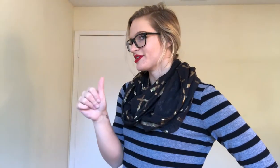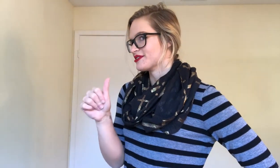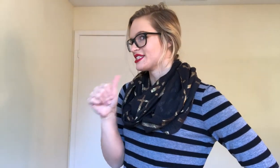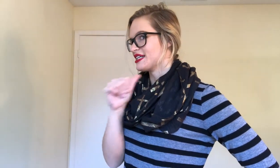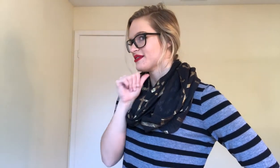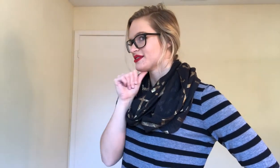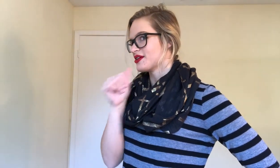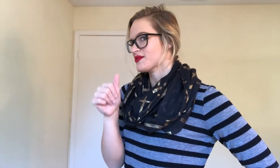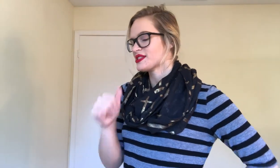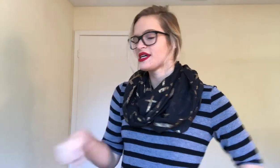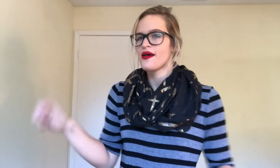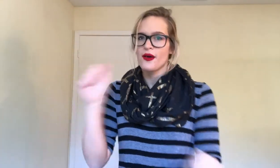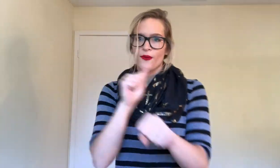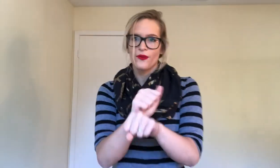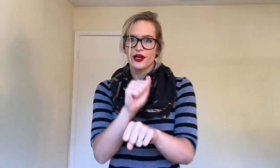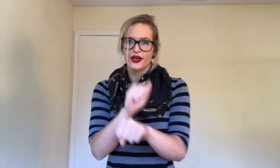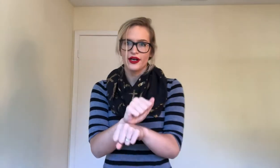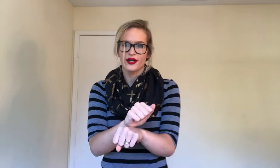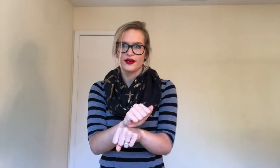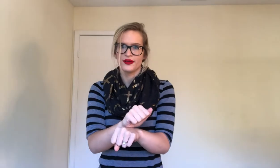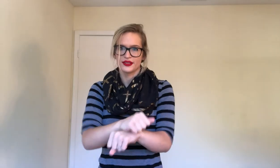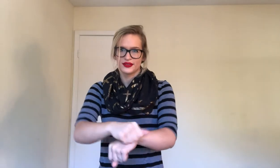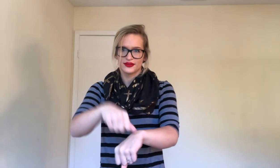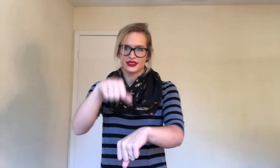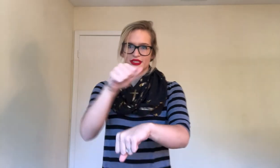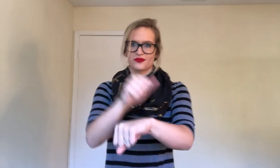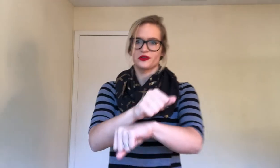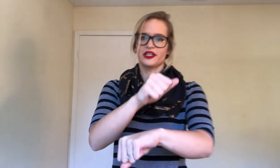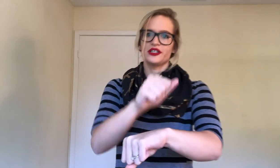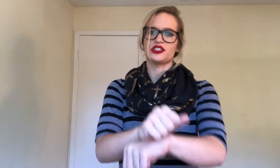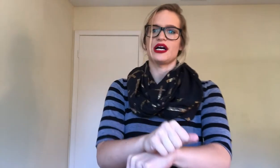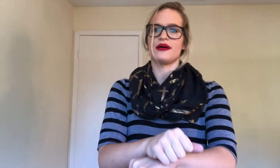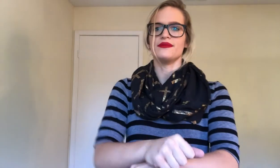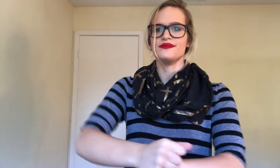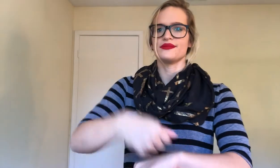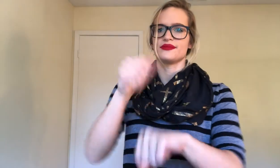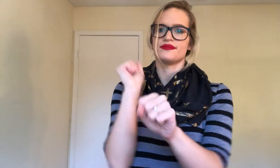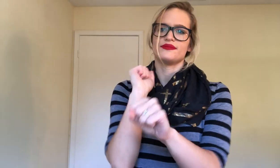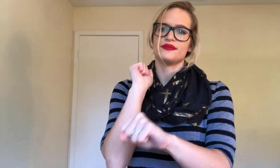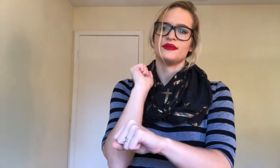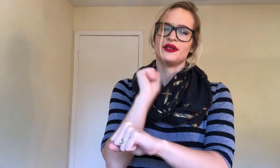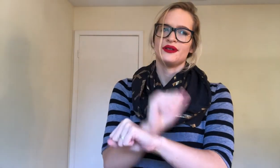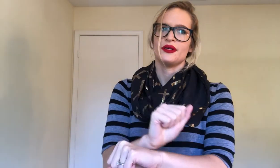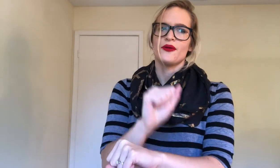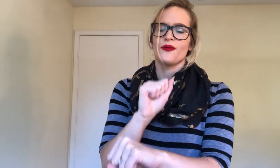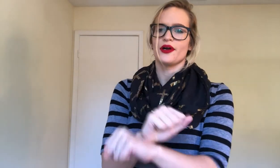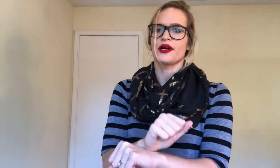your chin, don't, work, this is work or job, work